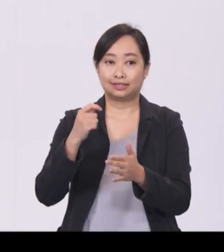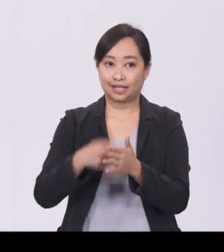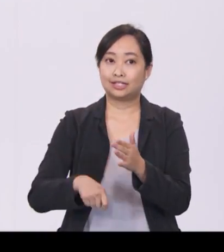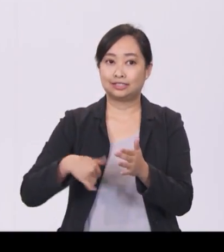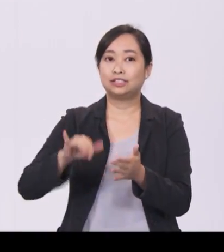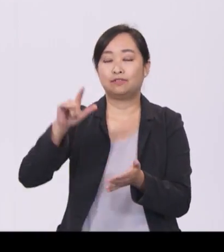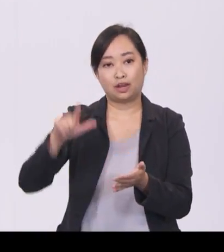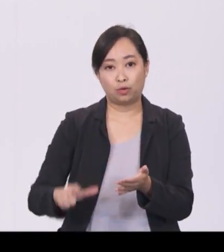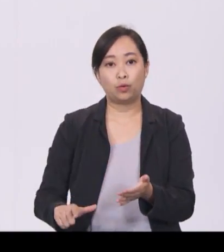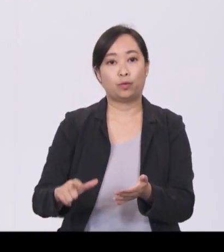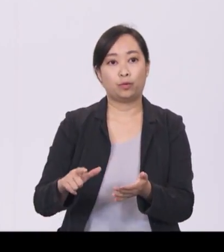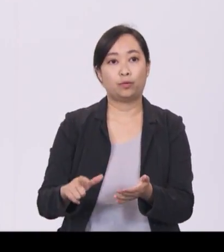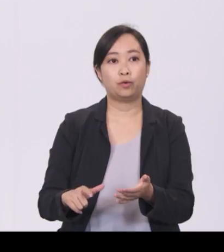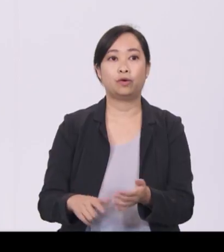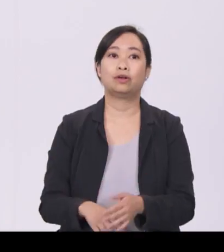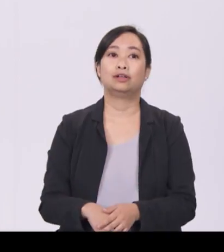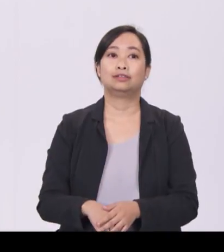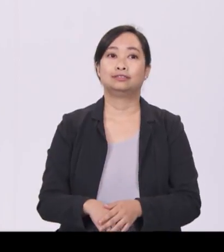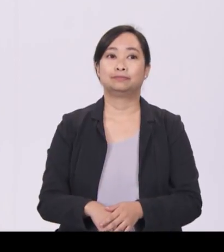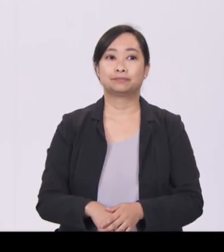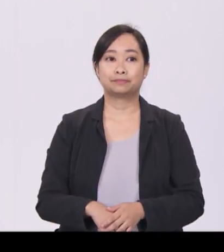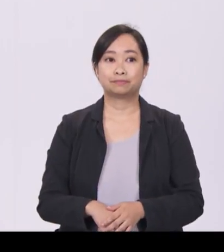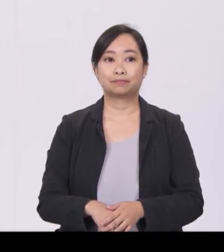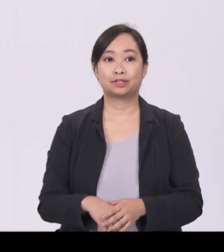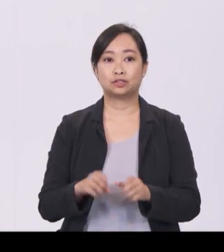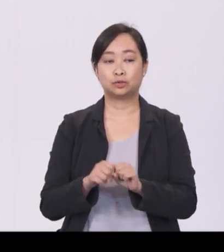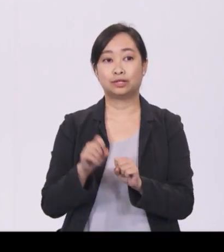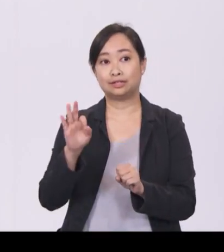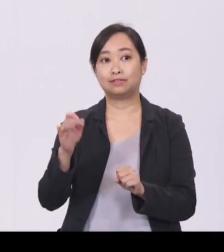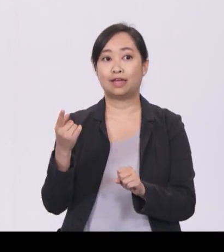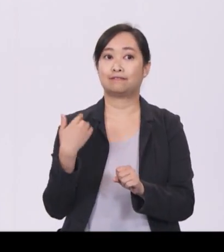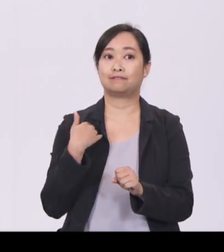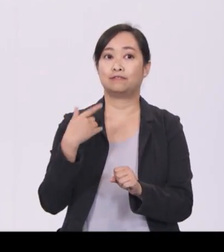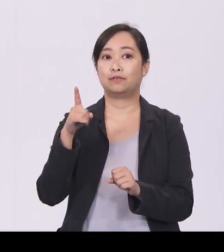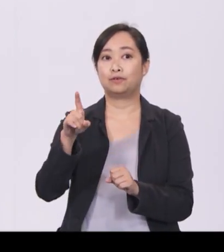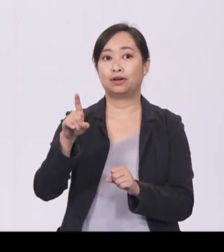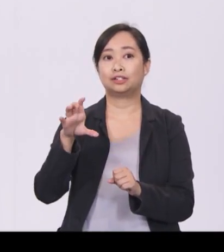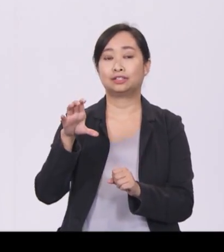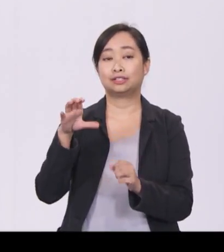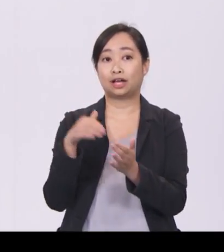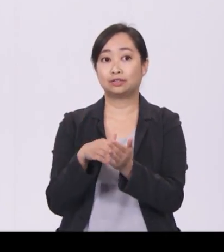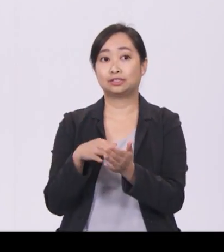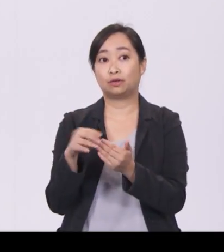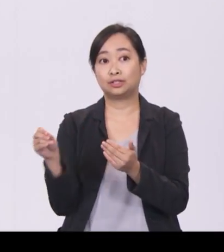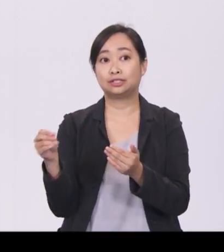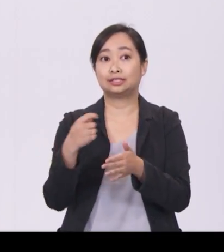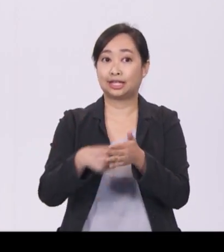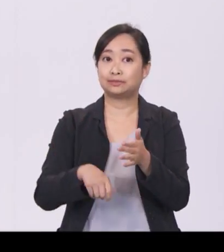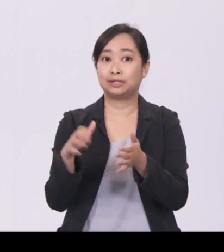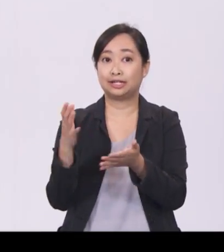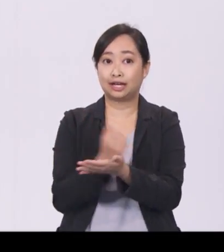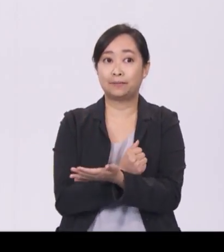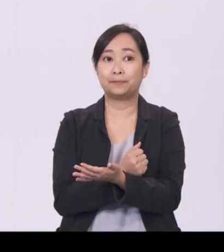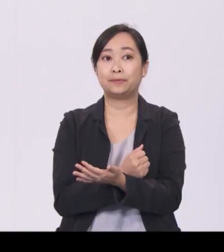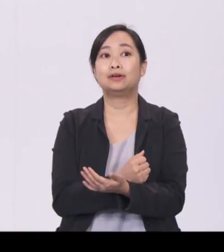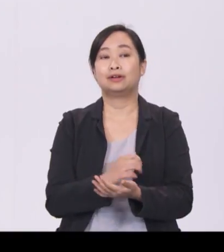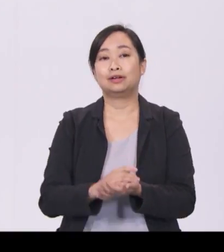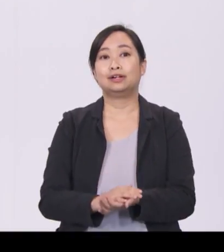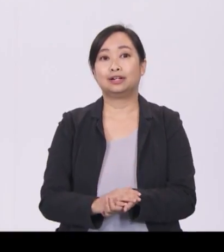$100,000, the effective corporate tax rate is 4.3% for start-ups and 8.1% for older